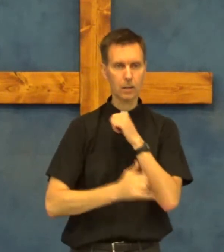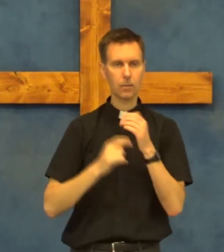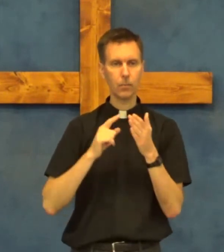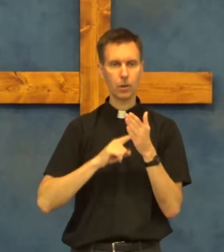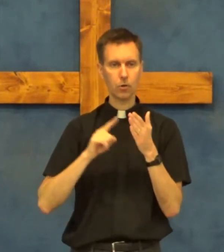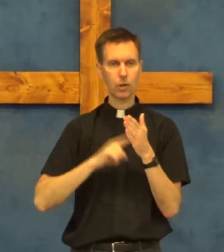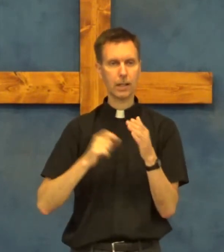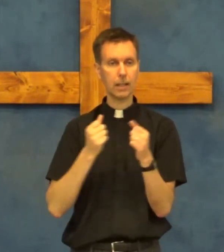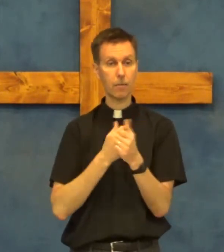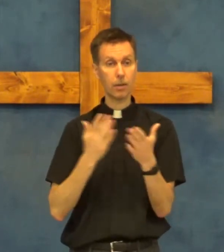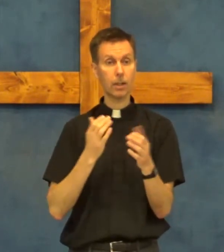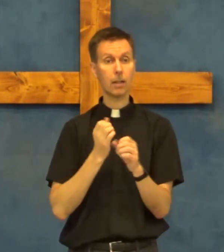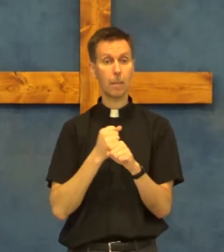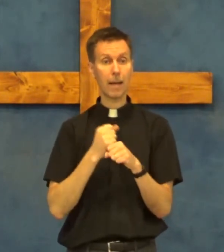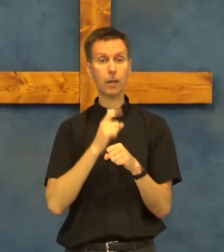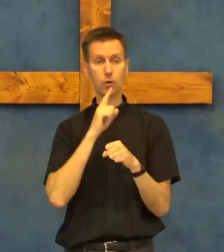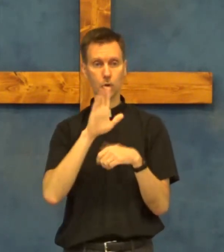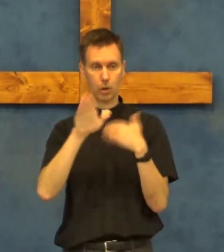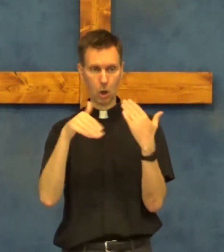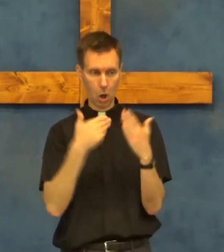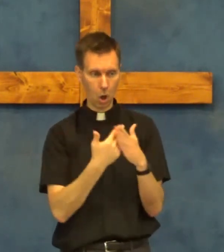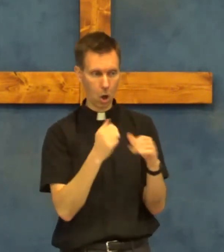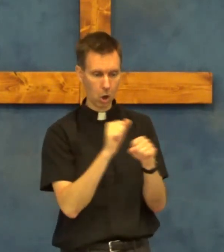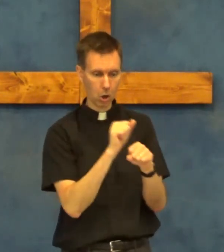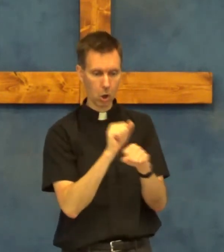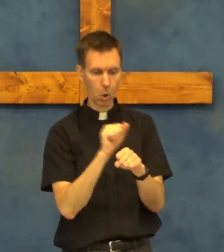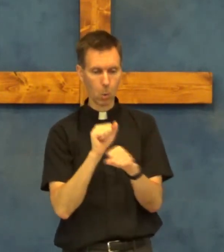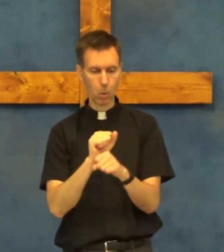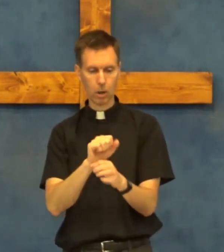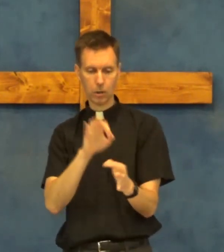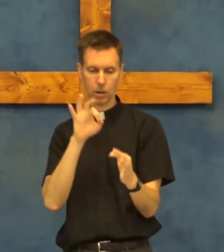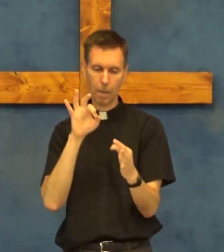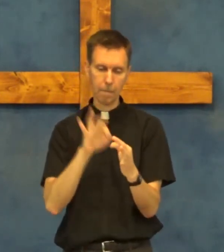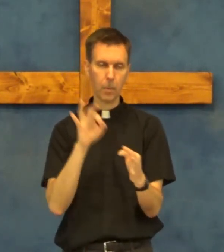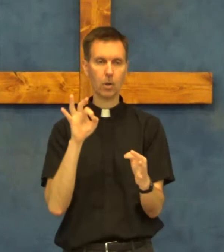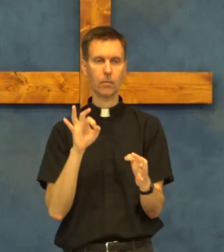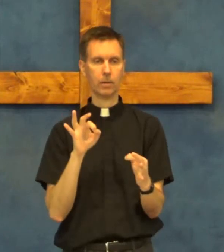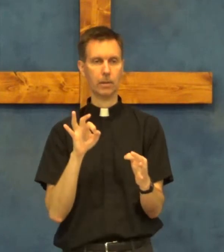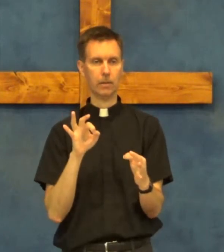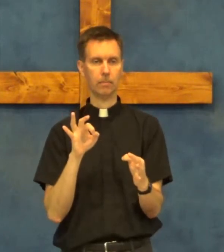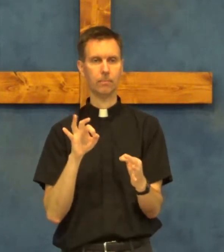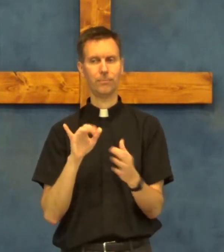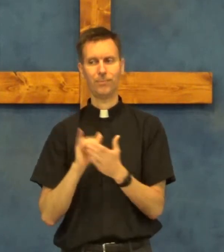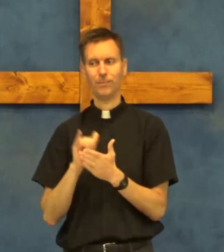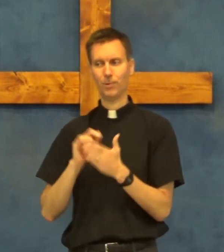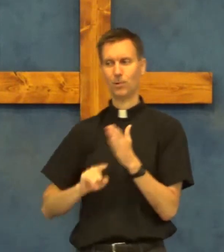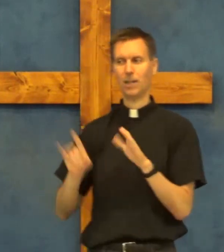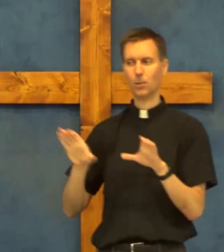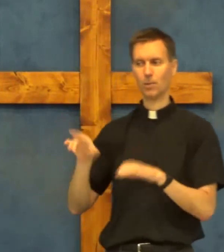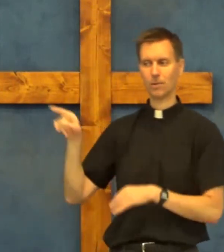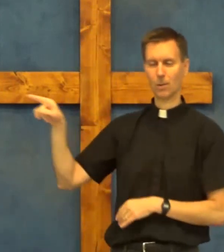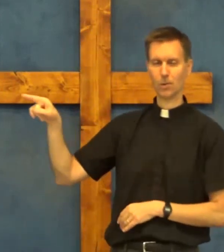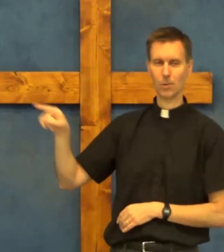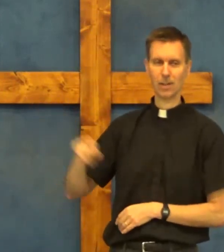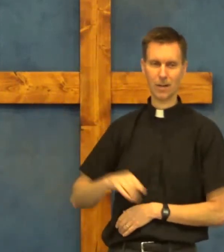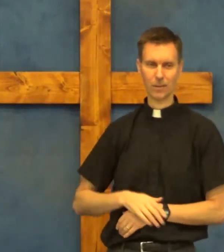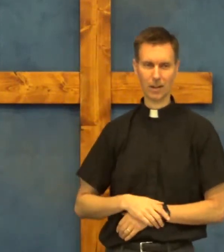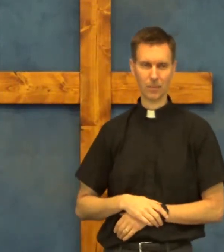checking everything making sure it all works perfectly so that's what they were doing out there